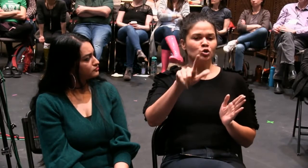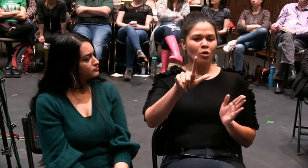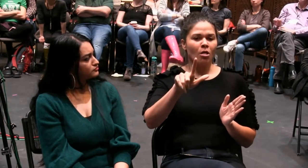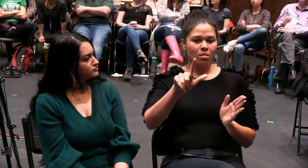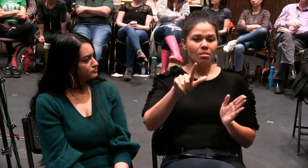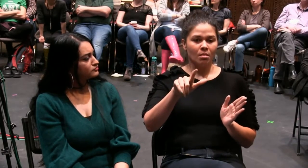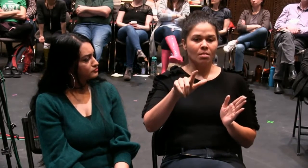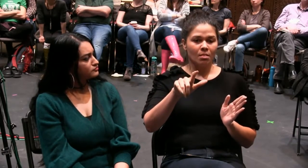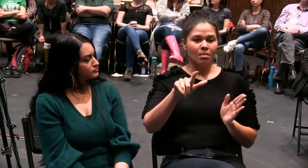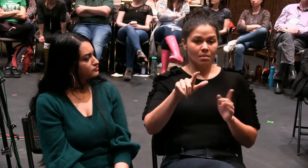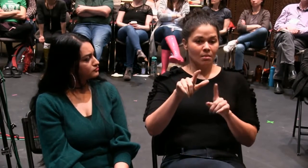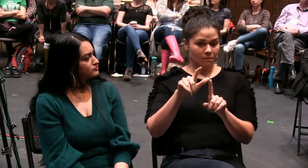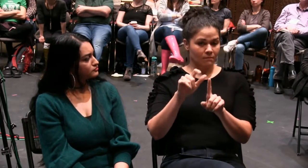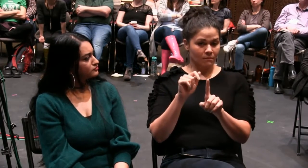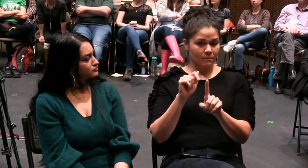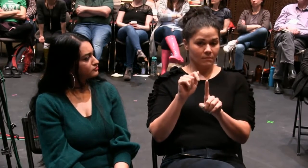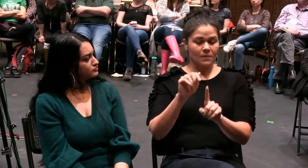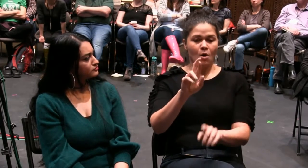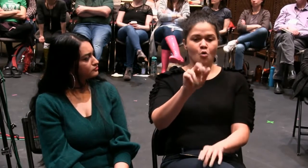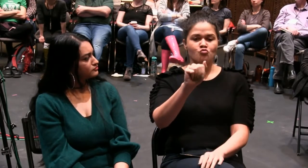identify my racial identity.